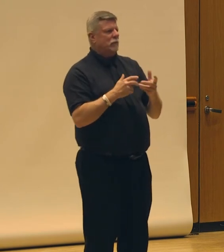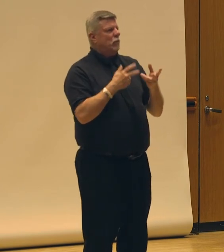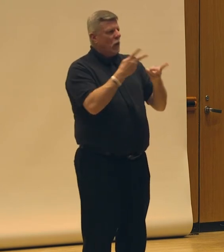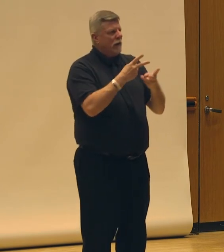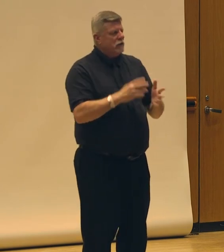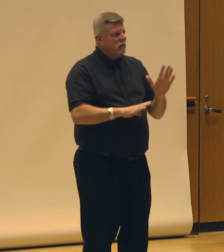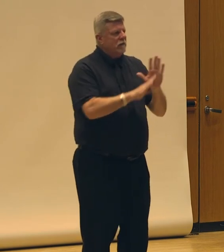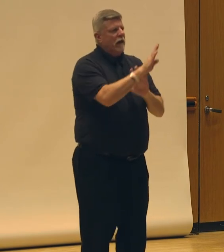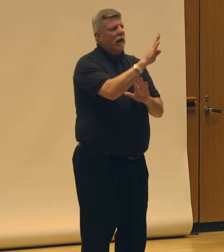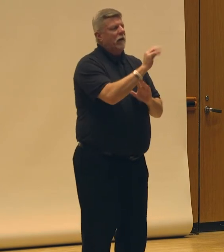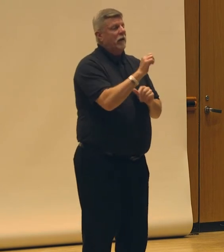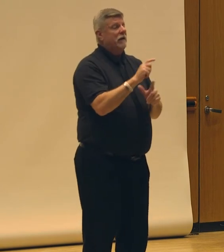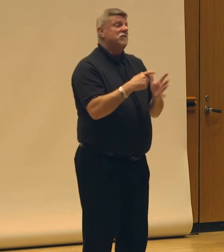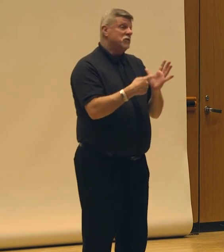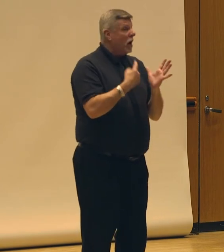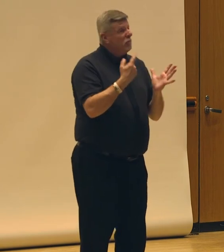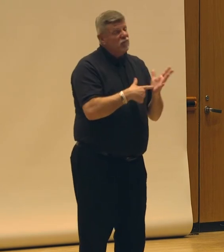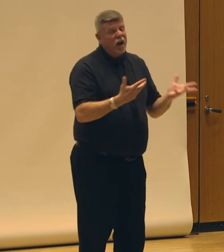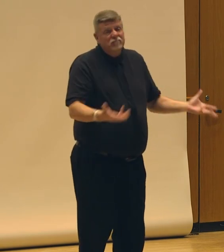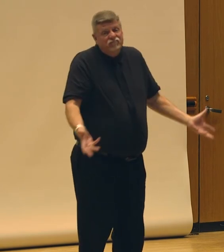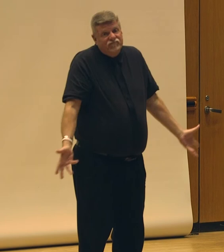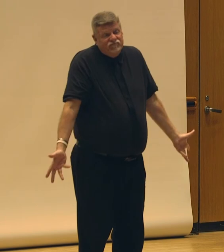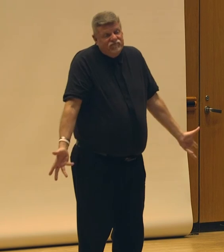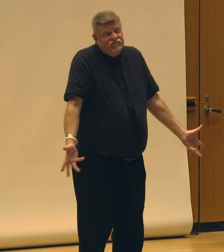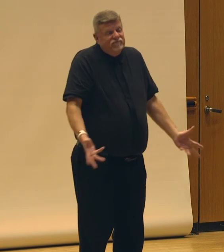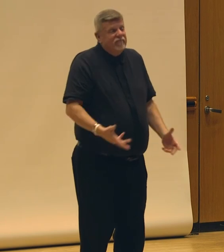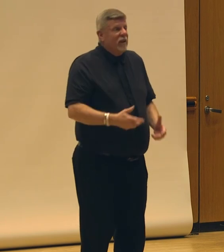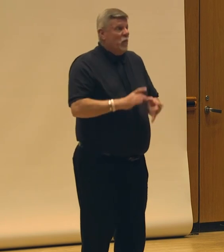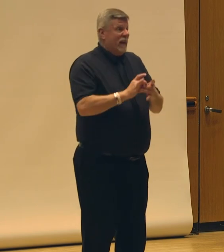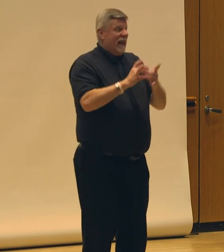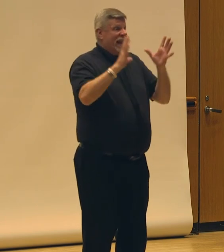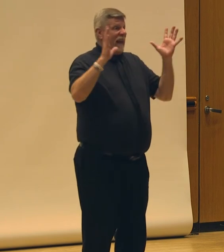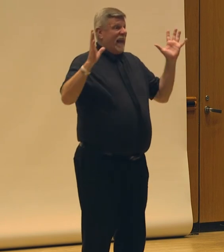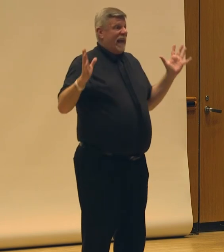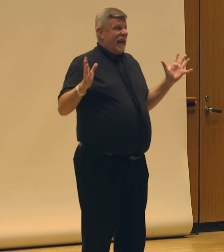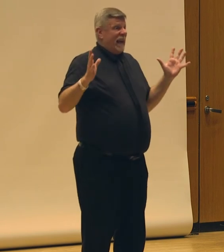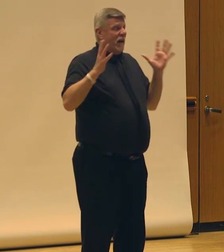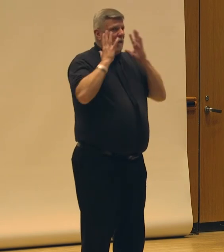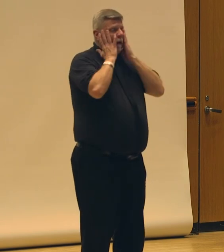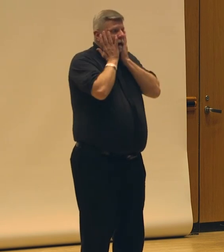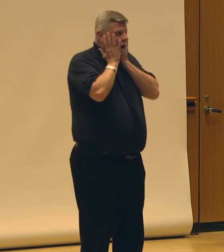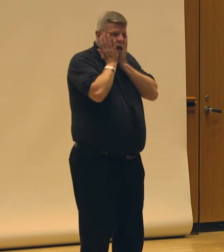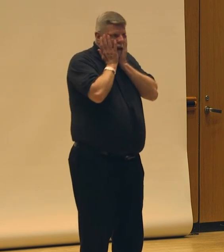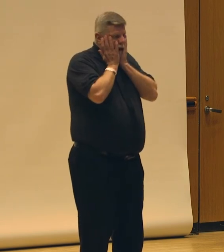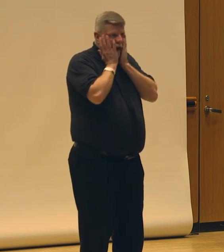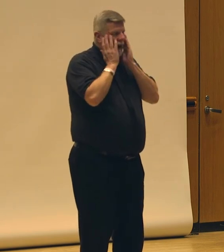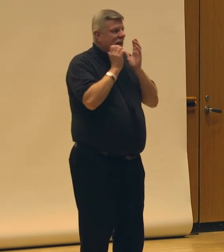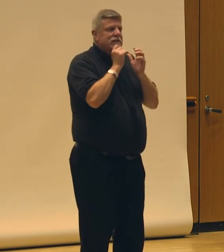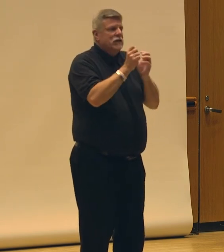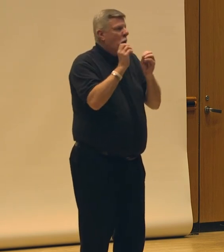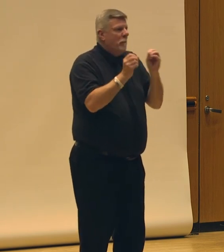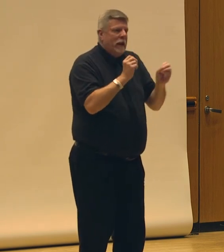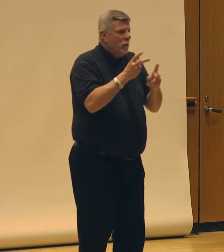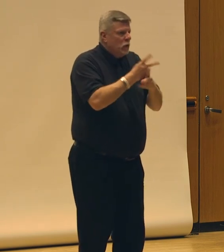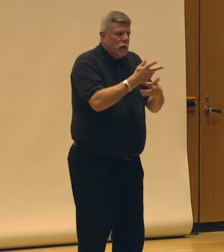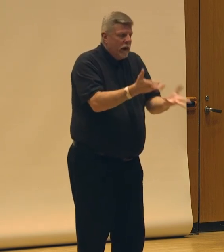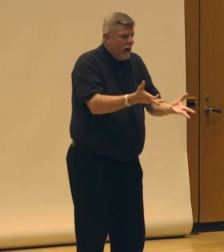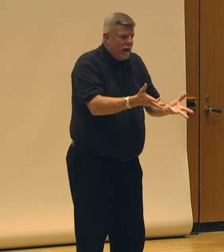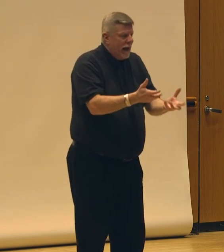we've been burned when we do let go, and there aren't people there to care for that.